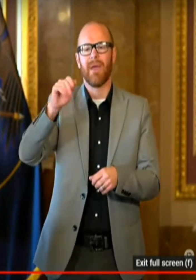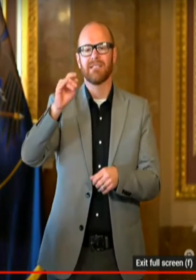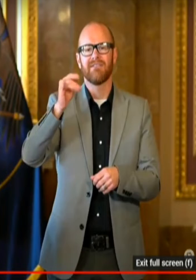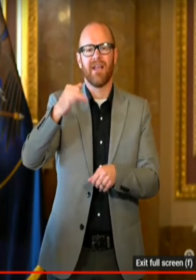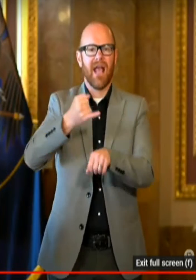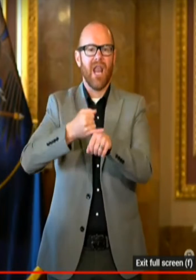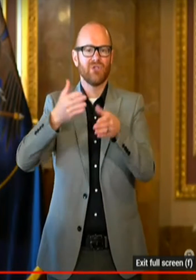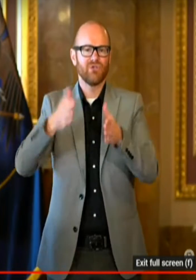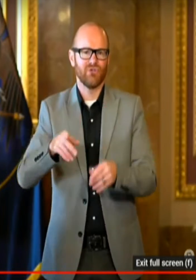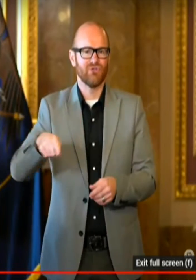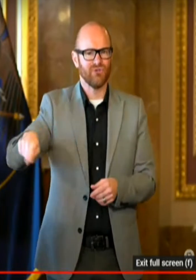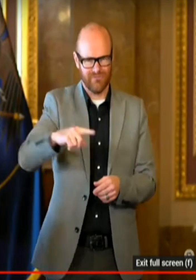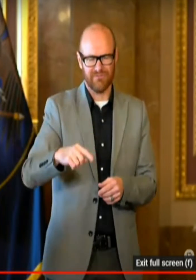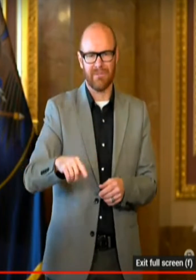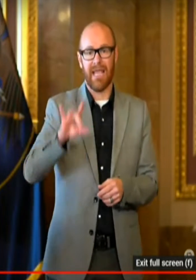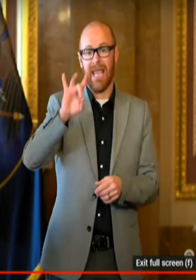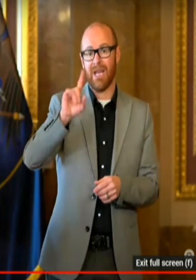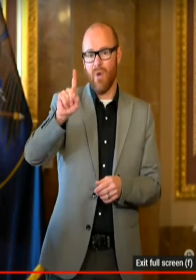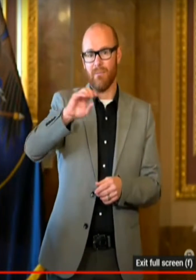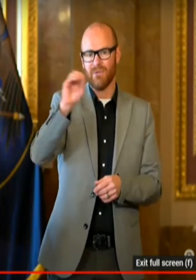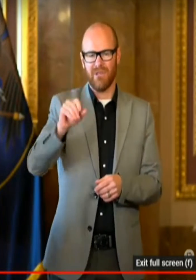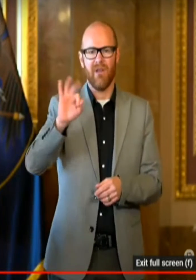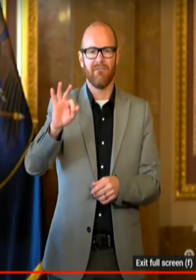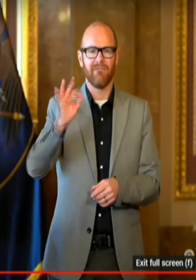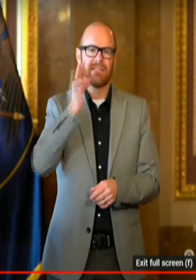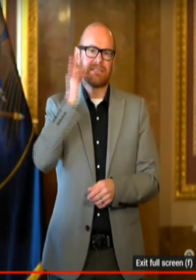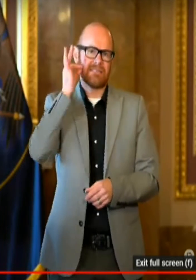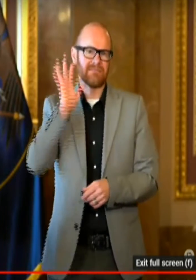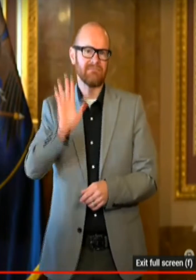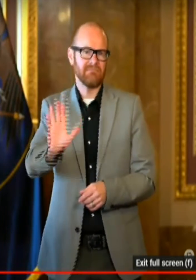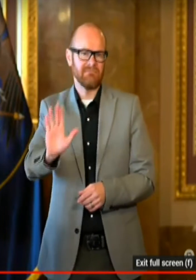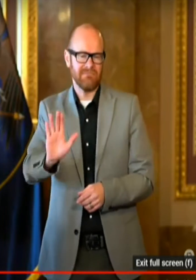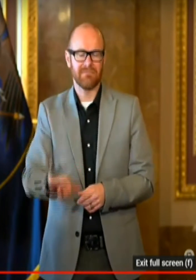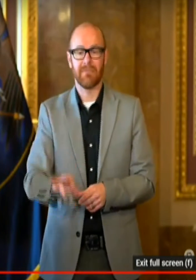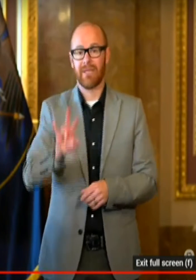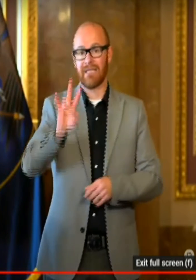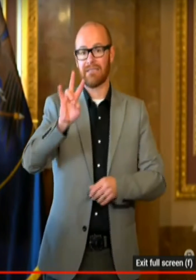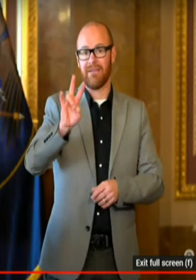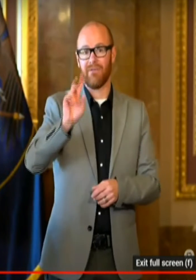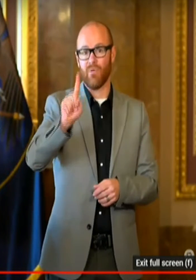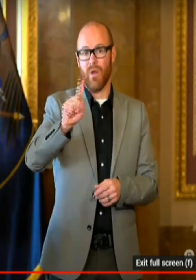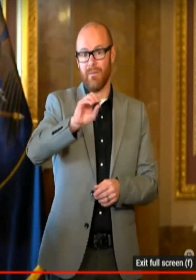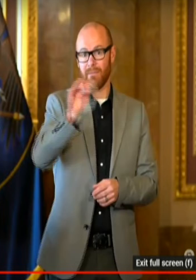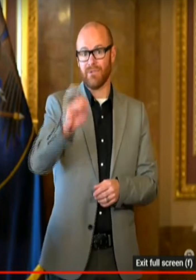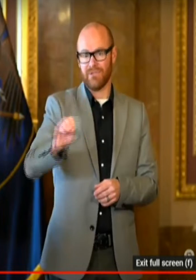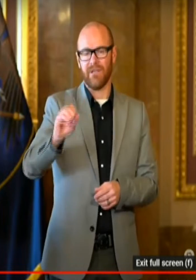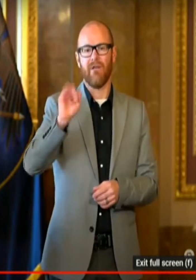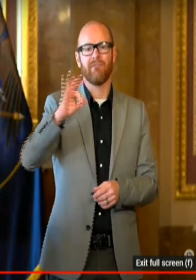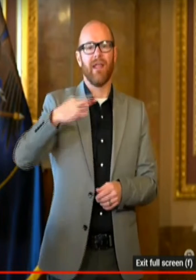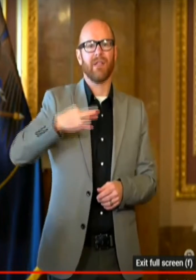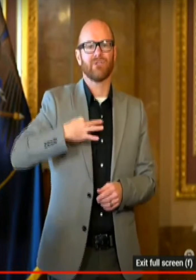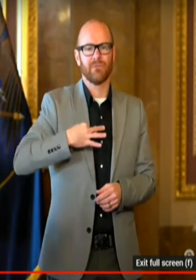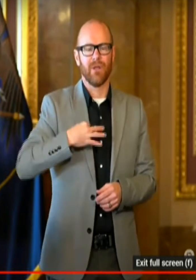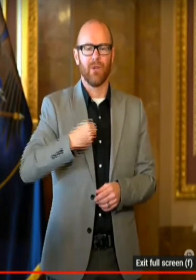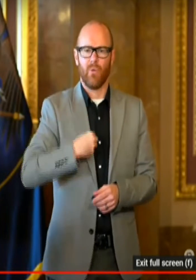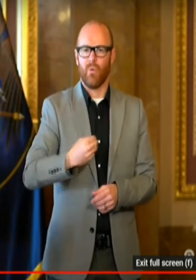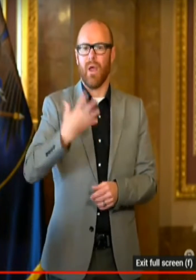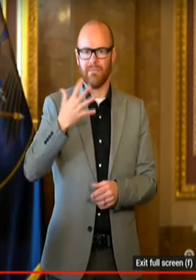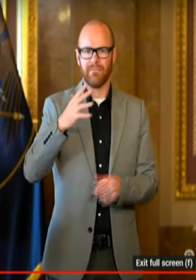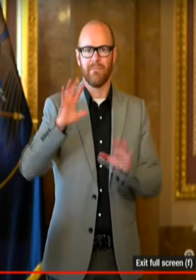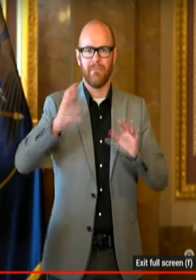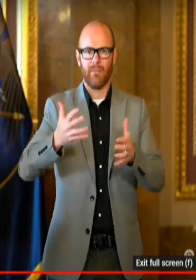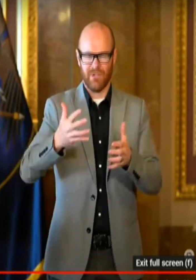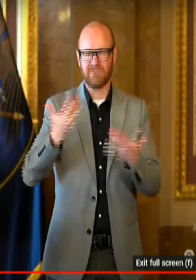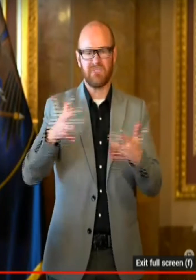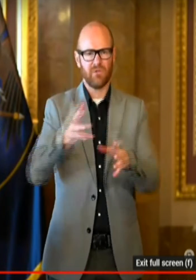of eligible American Indian and Alaskan Natives. And 71% of the eligible white population have received at least one